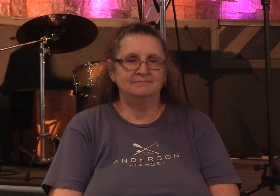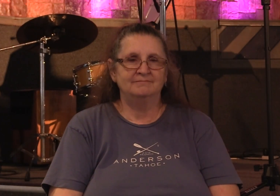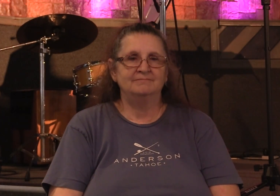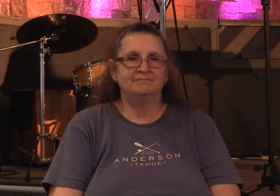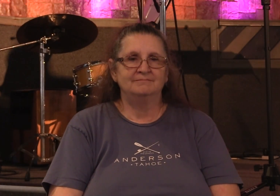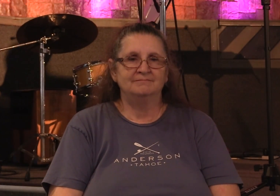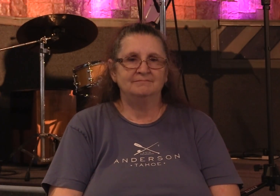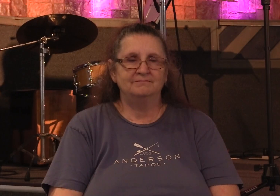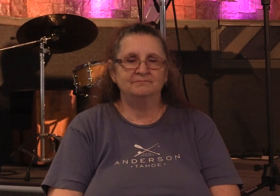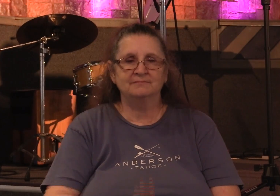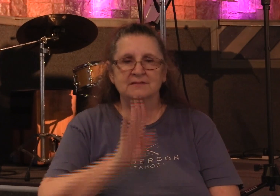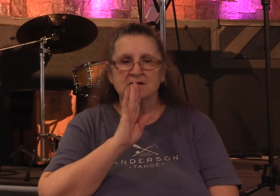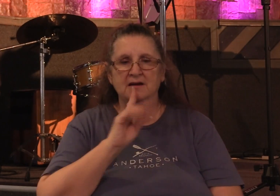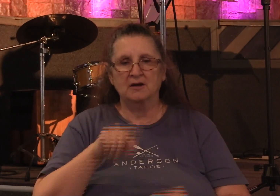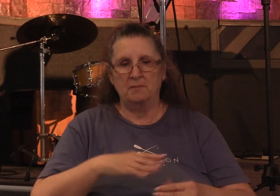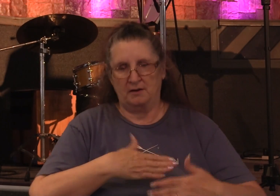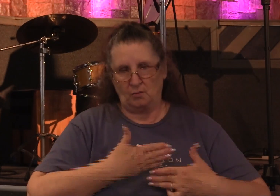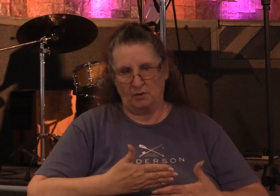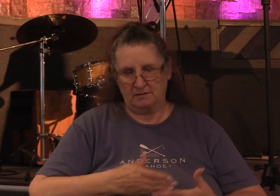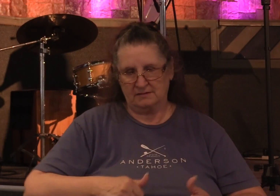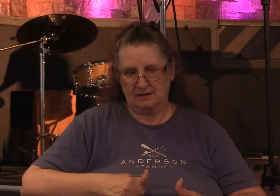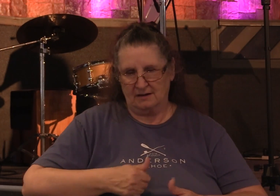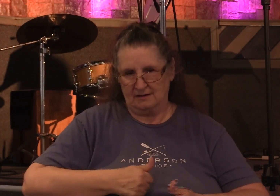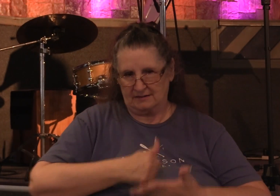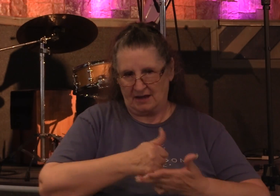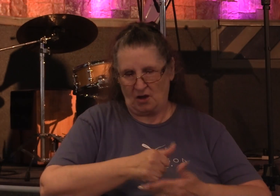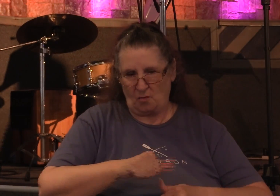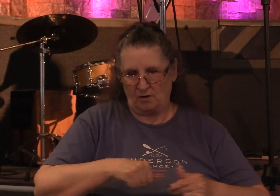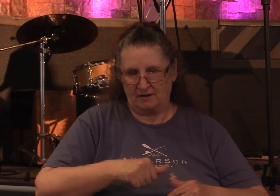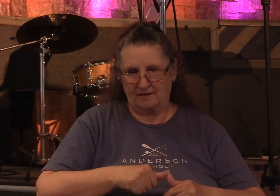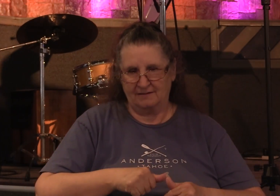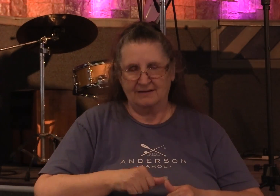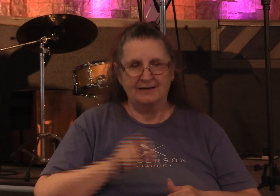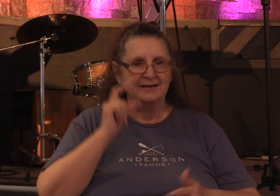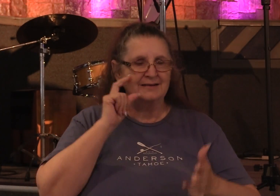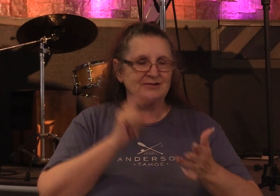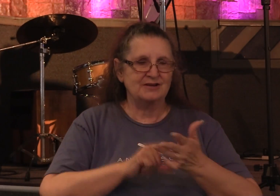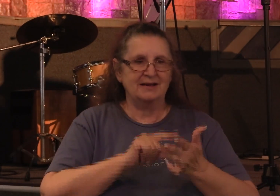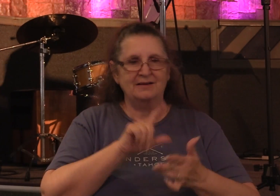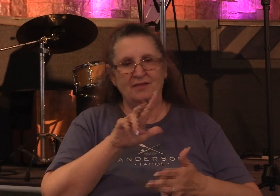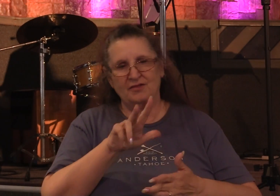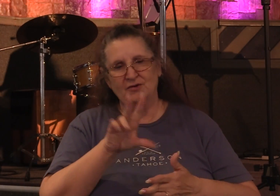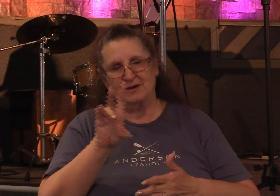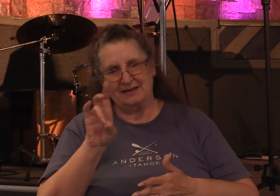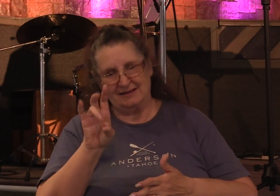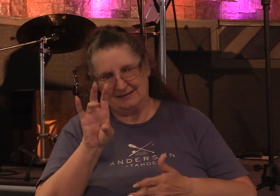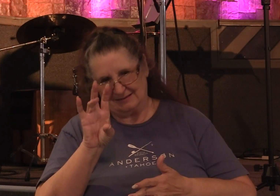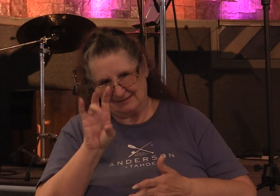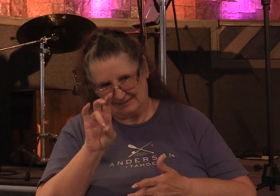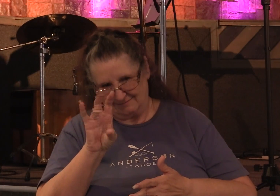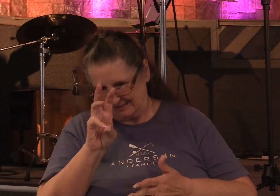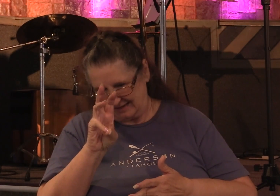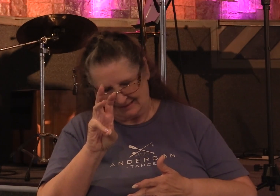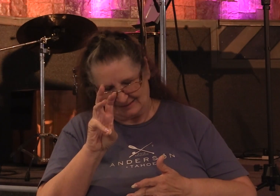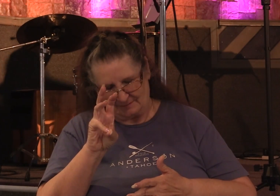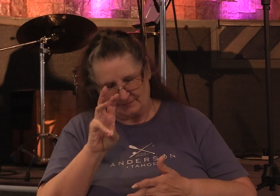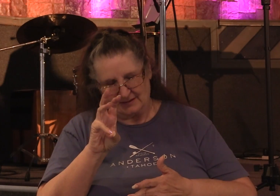Well, speaking of a willingness to help one another, check out this guy in verse 36 with me. It says, And Josephus,